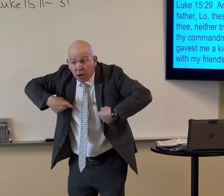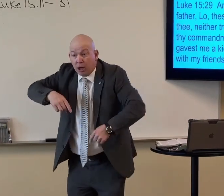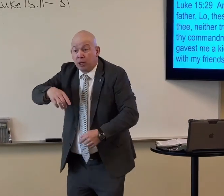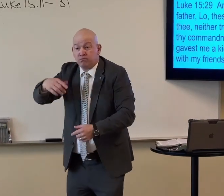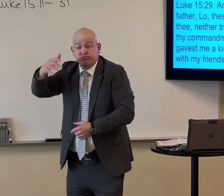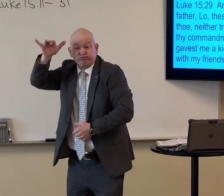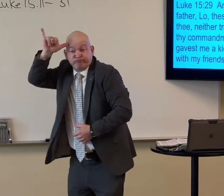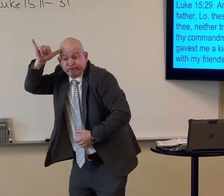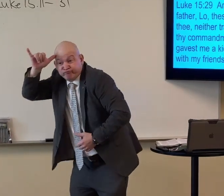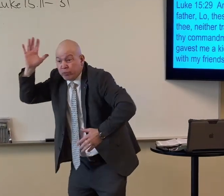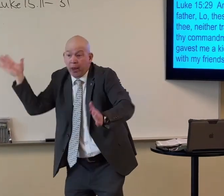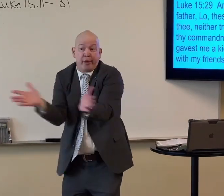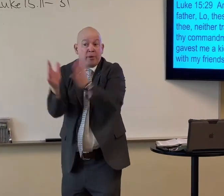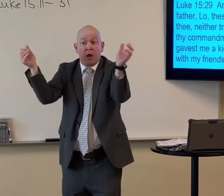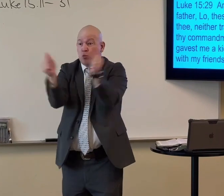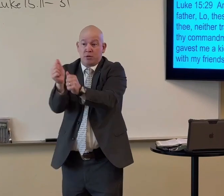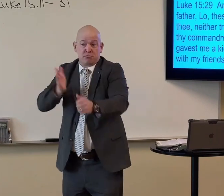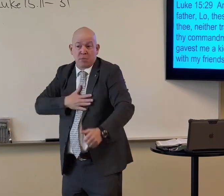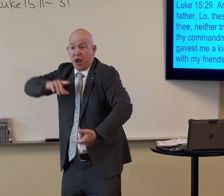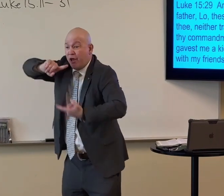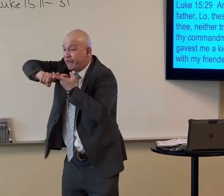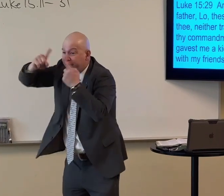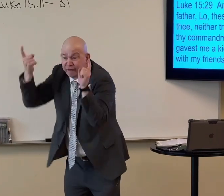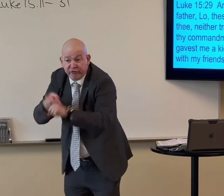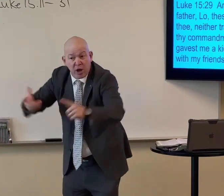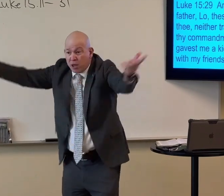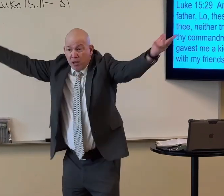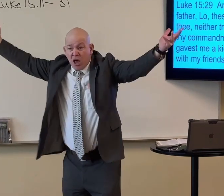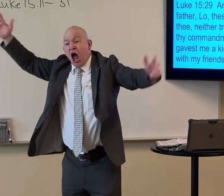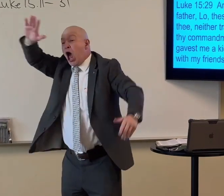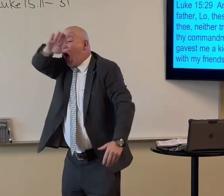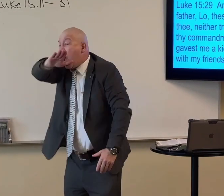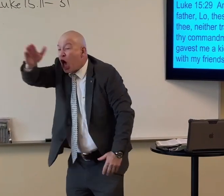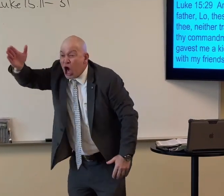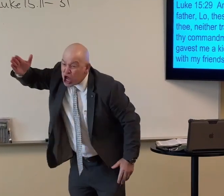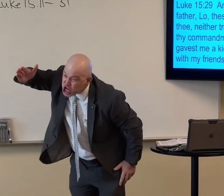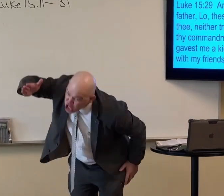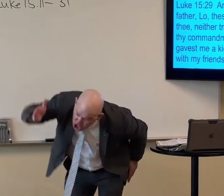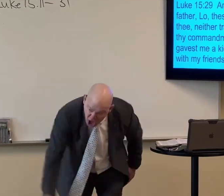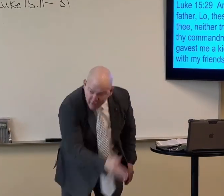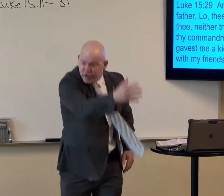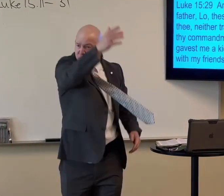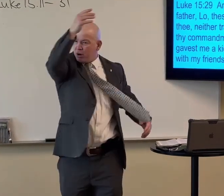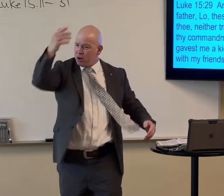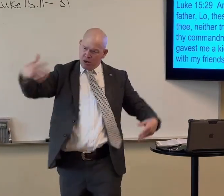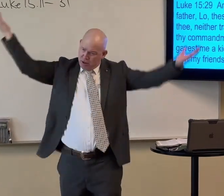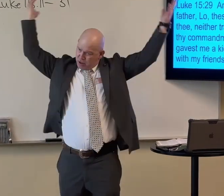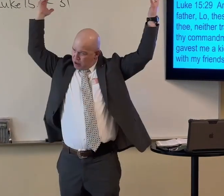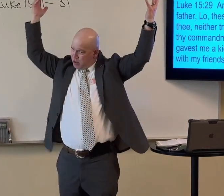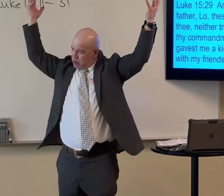given me this stuff. You've never killed the fatted calf for me or my friends. You never did anything like that.